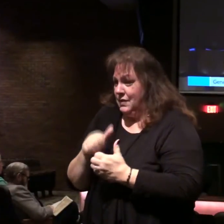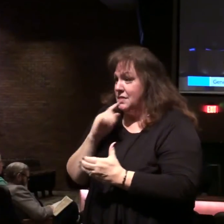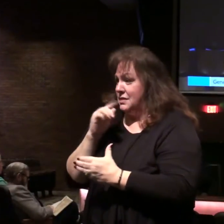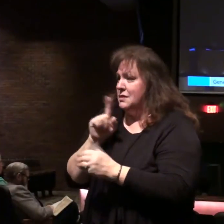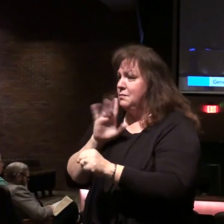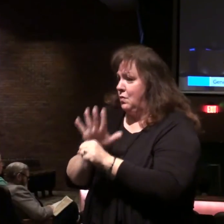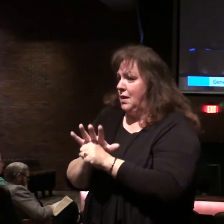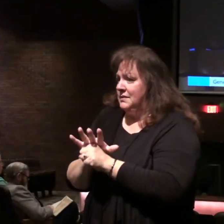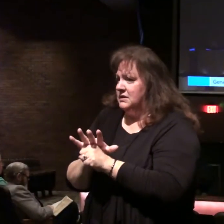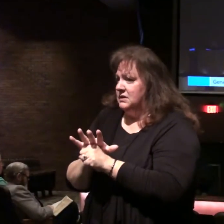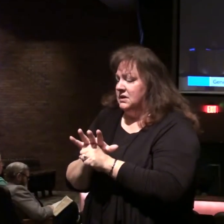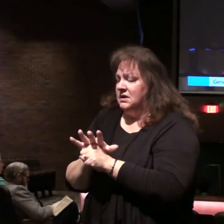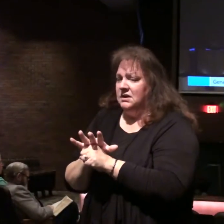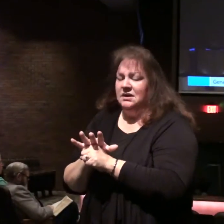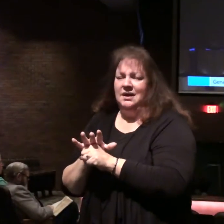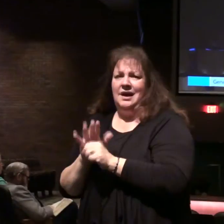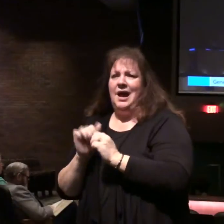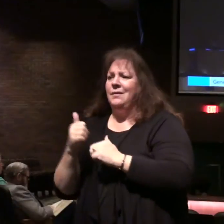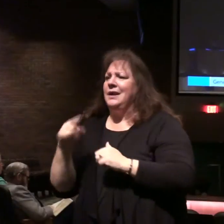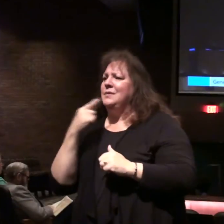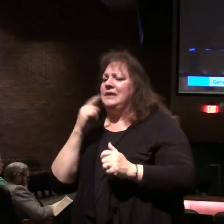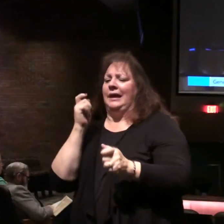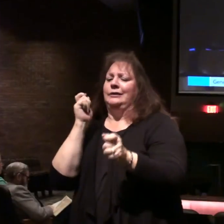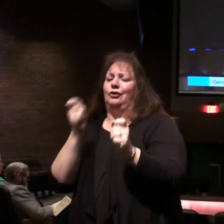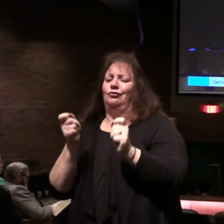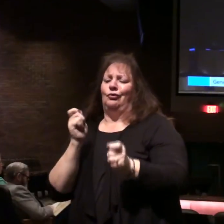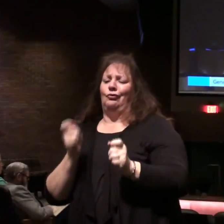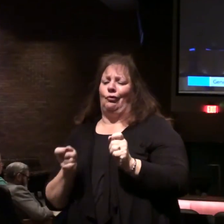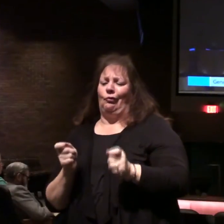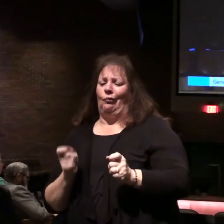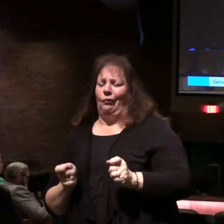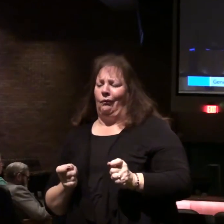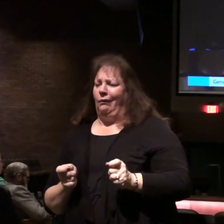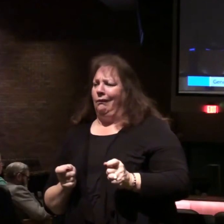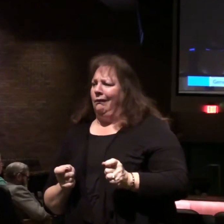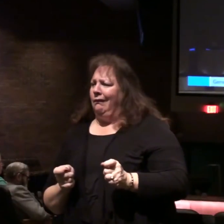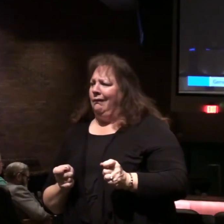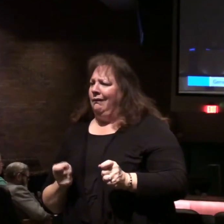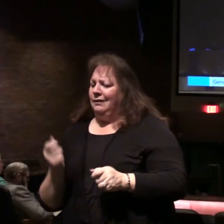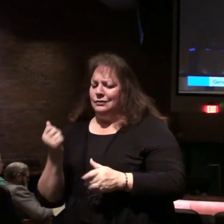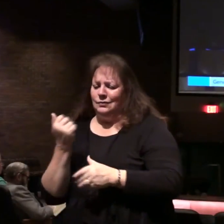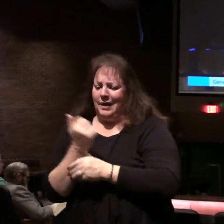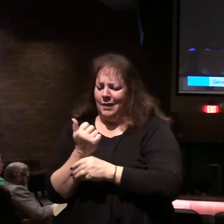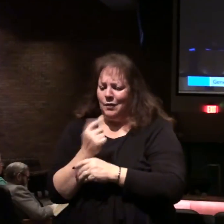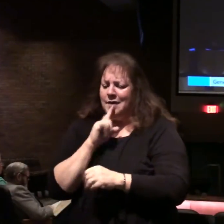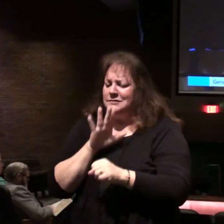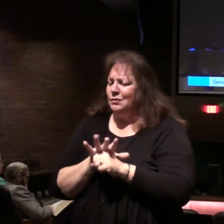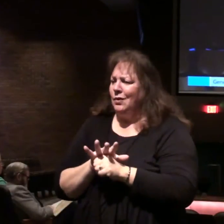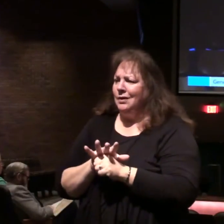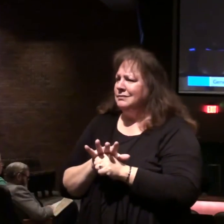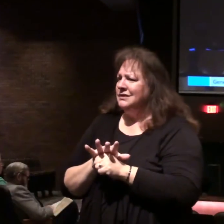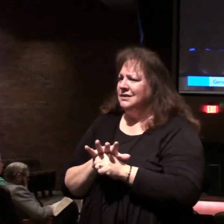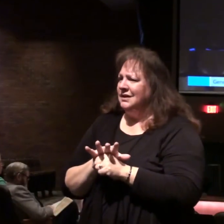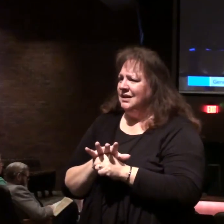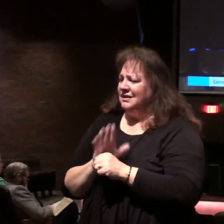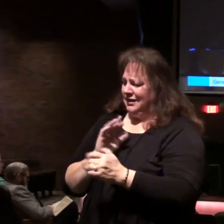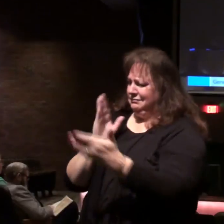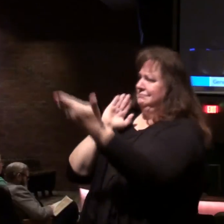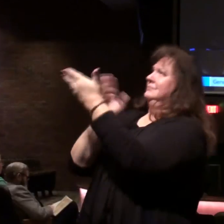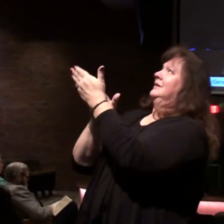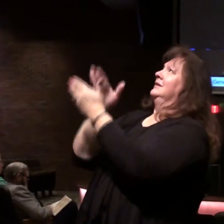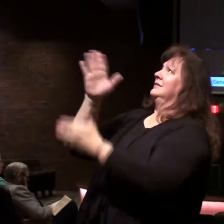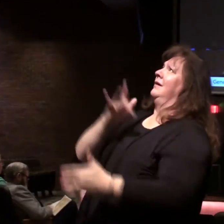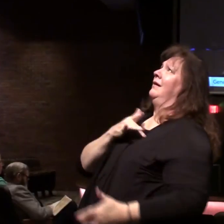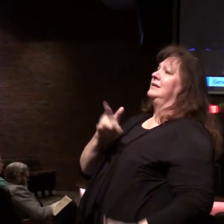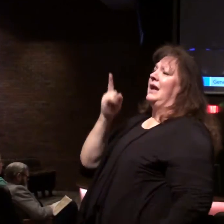How can anybody say there's going to be changes? The Abrahamic covenant, that's an attack on the very character